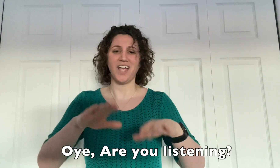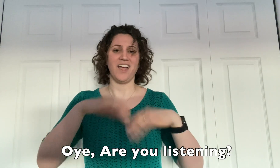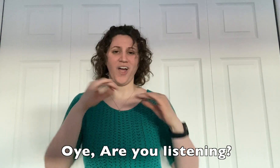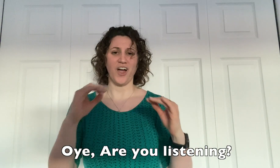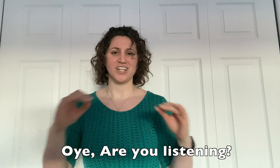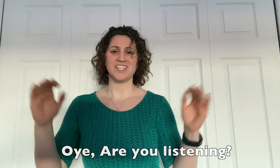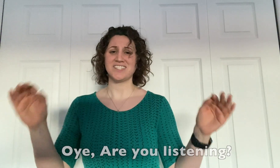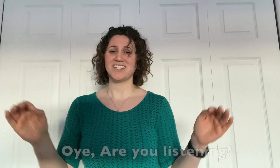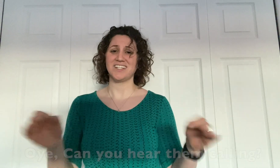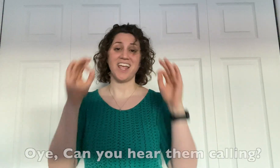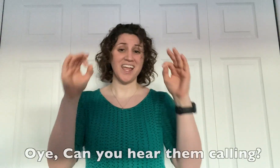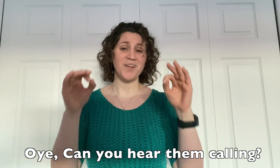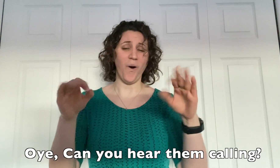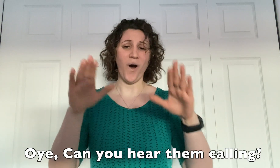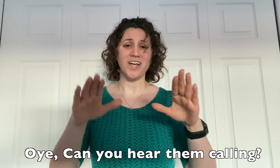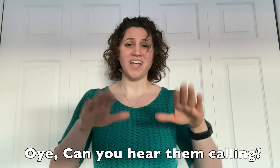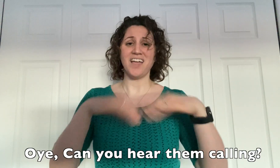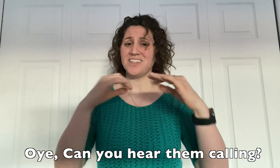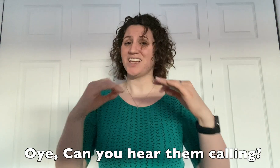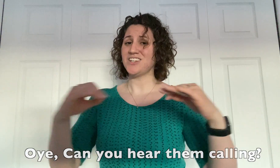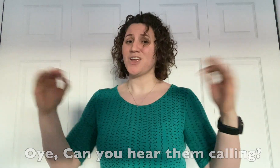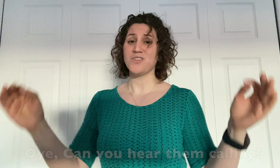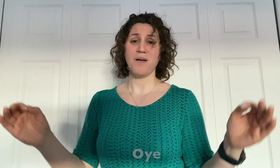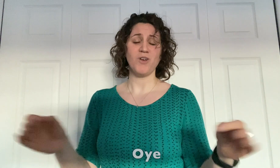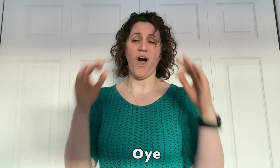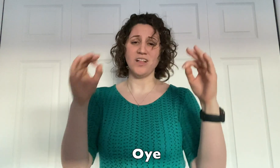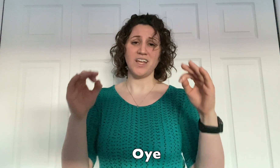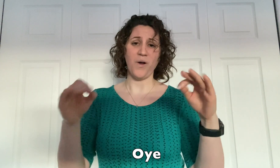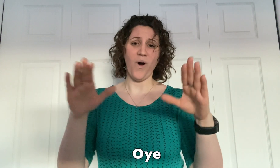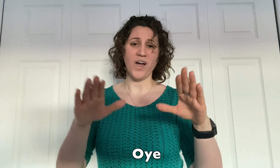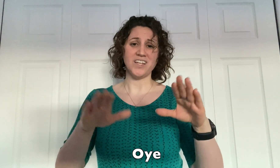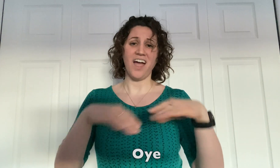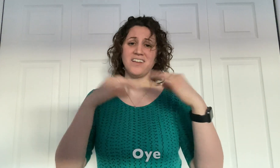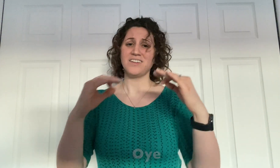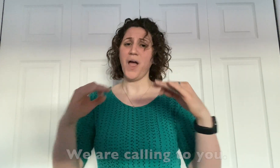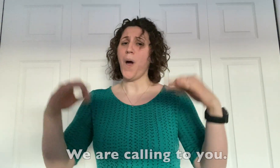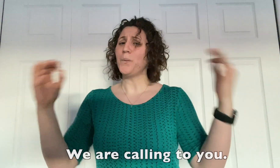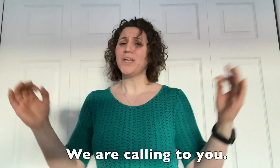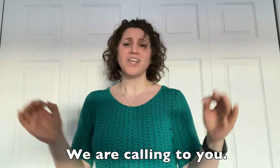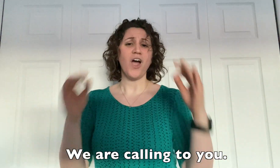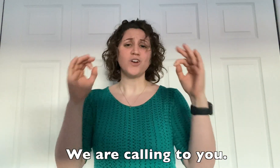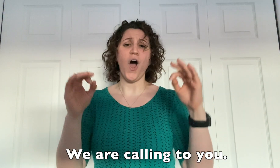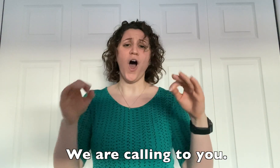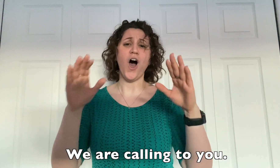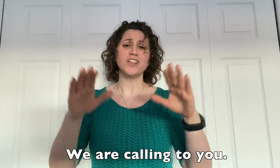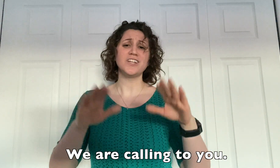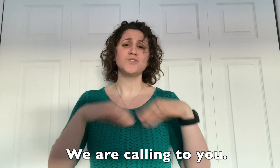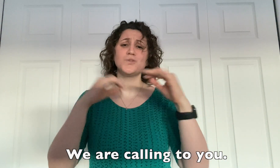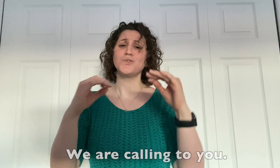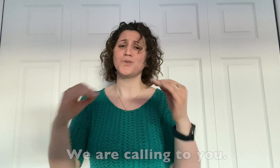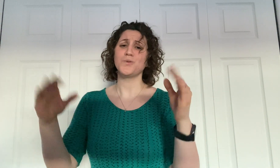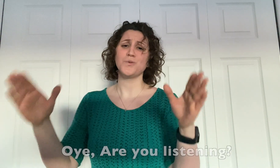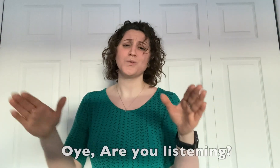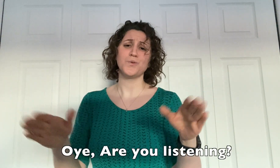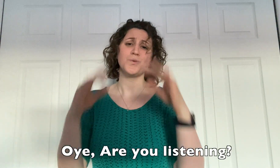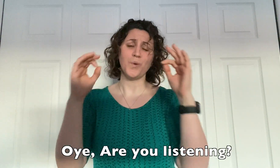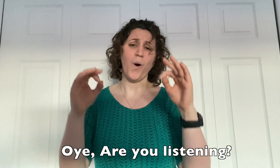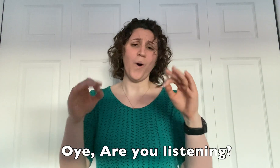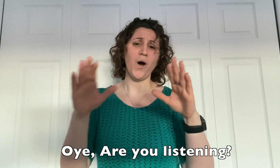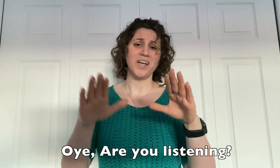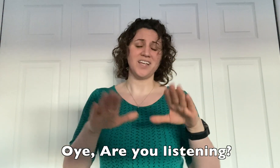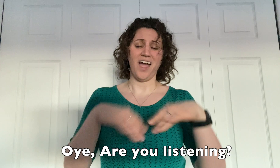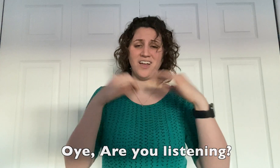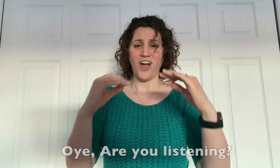Oye, are you listening? Oye, can you hear them calling? Oye, we are calling to you.